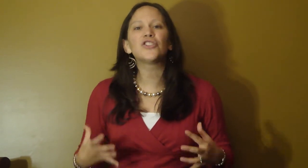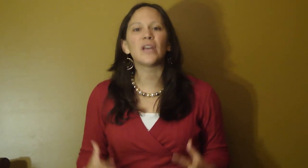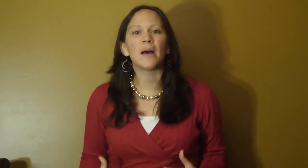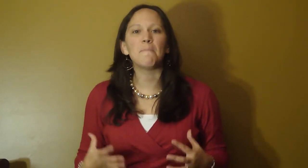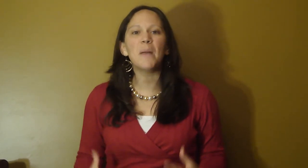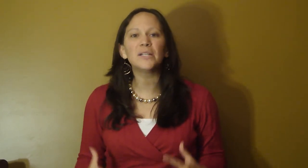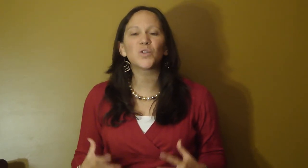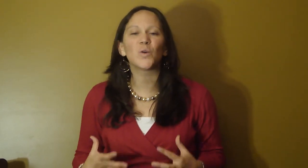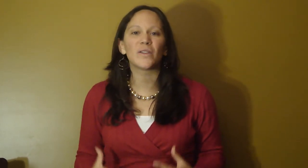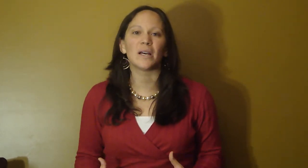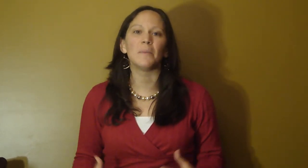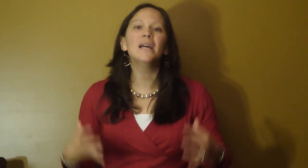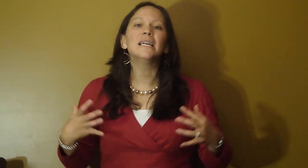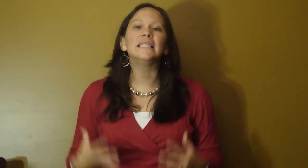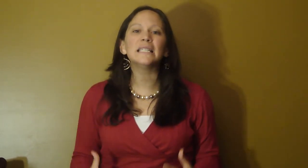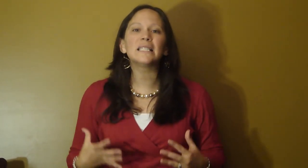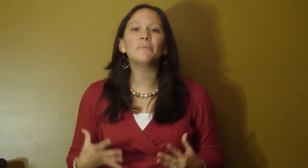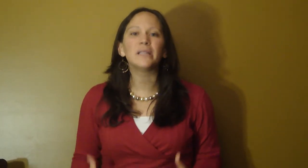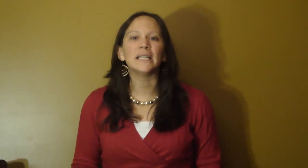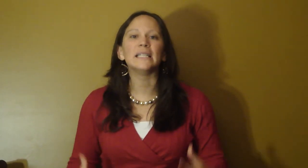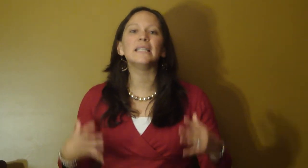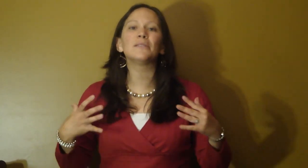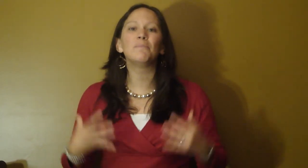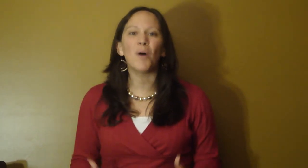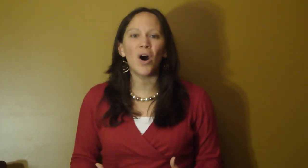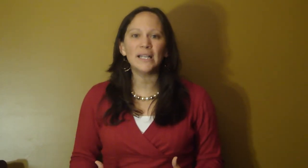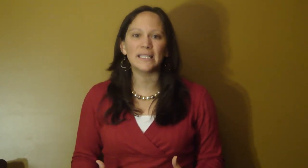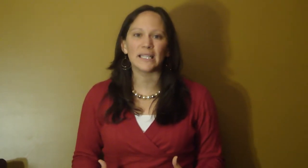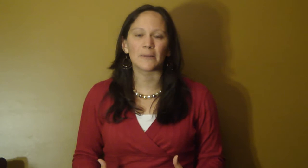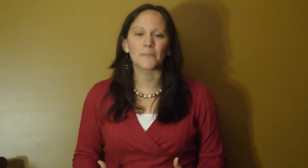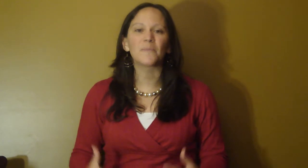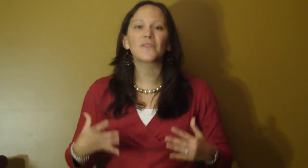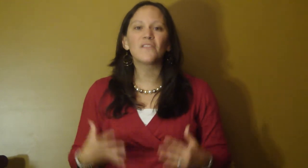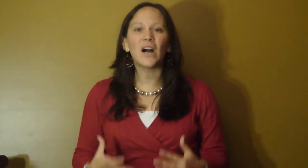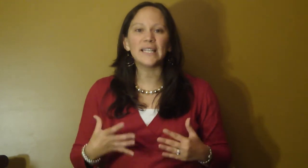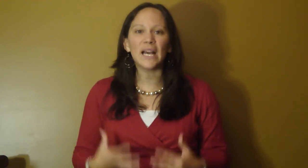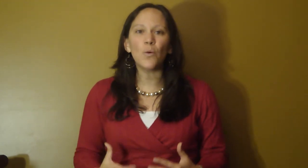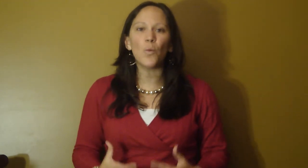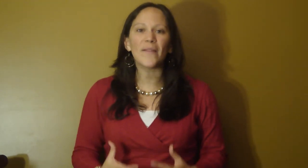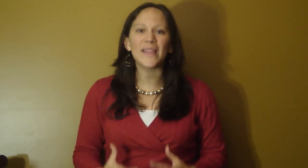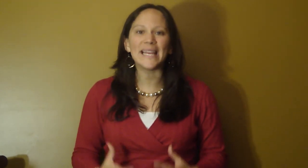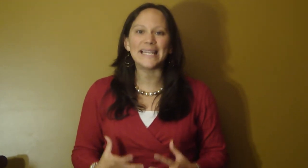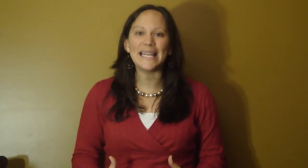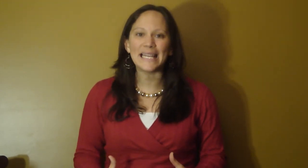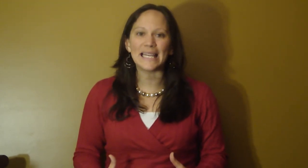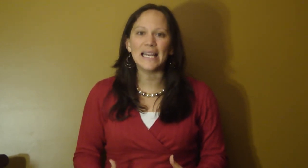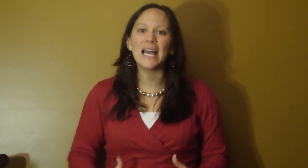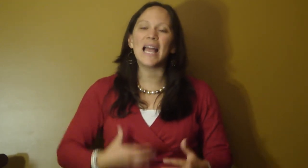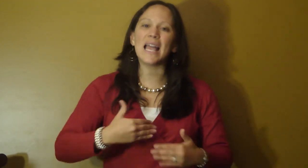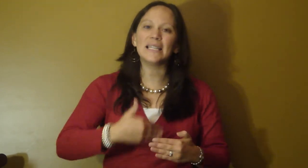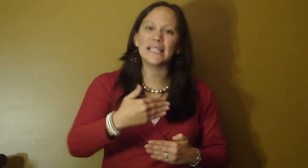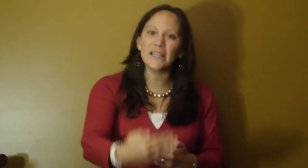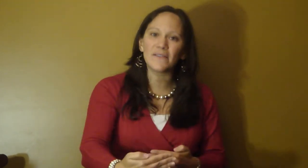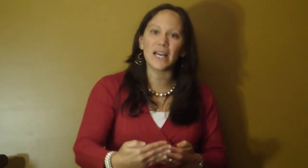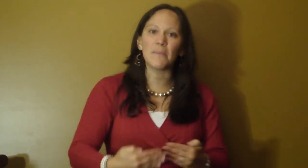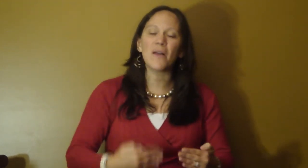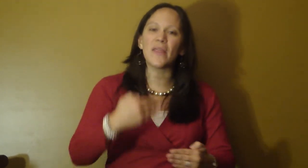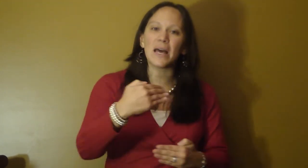them. Mentor them. Discipline is bonding. Find out what they need and give them that